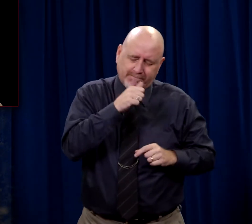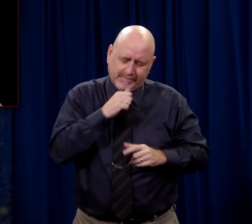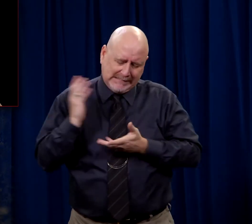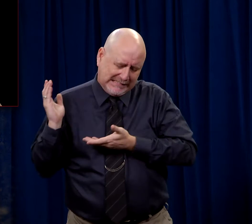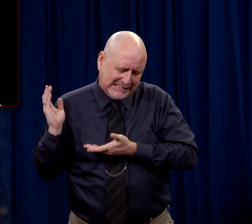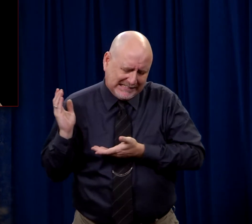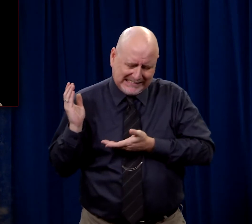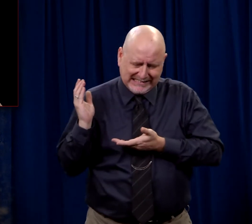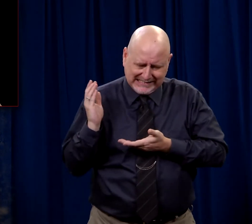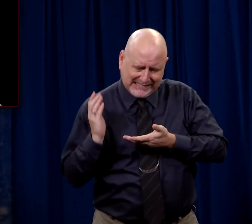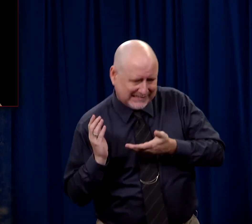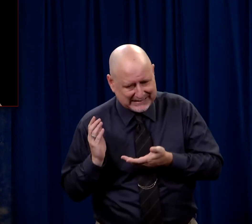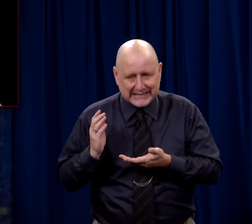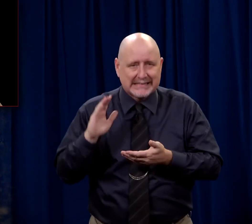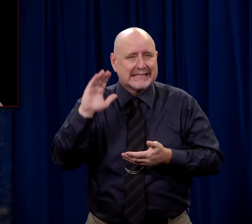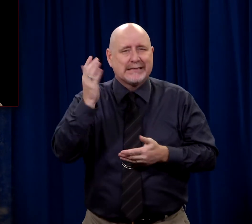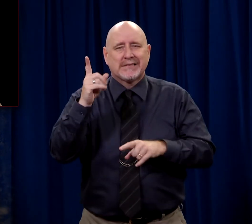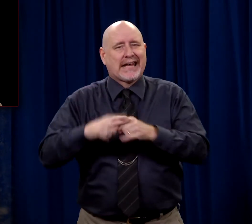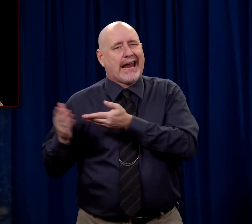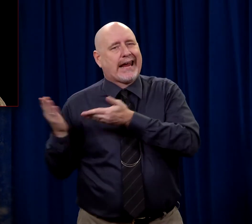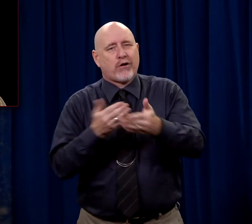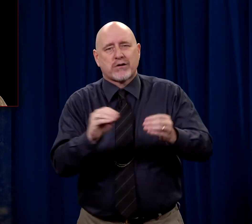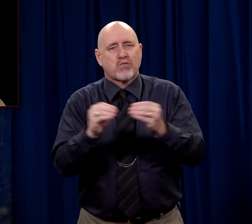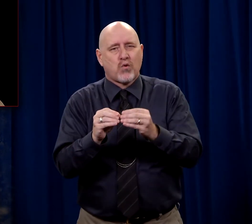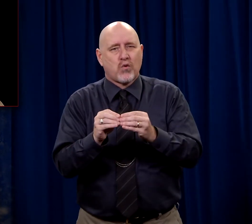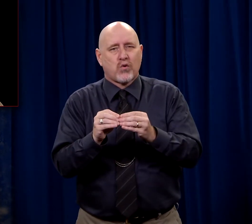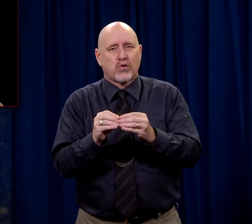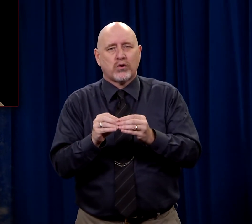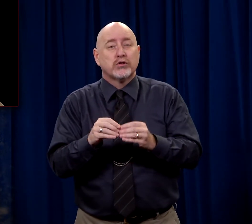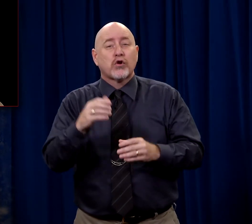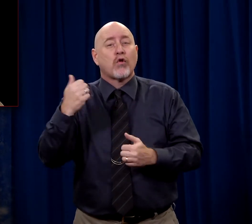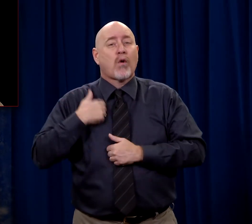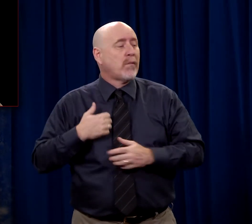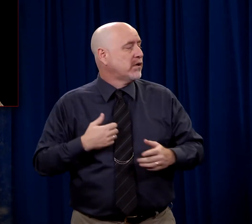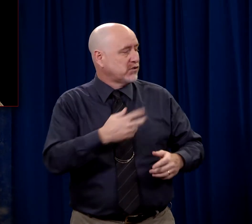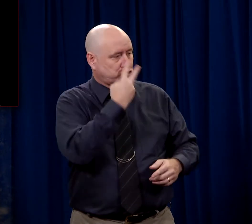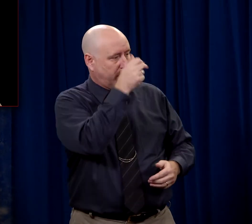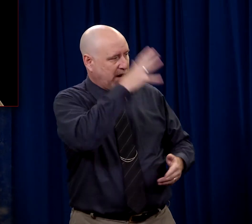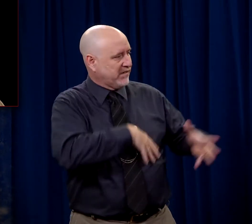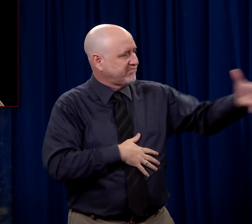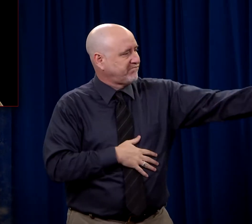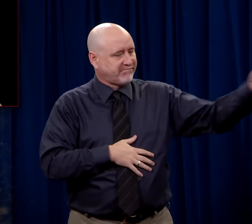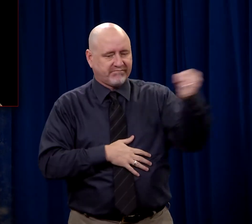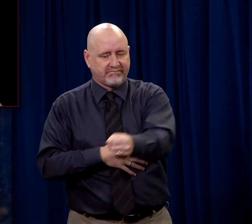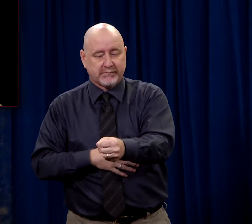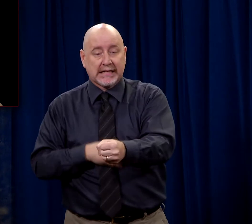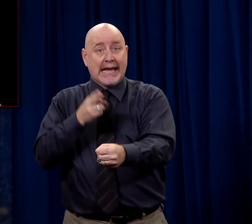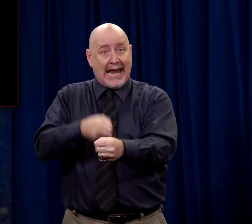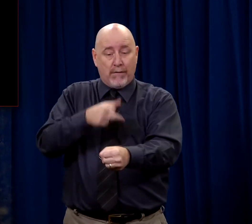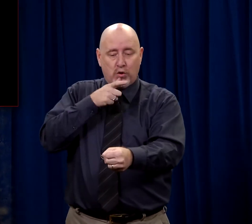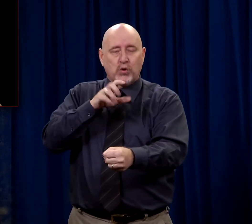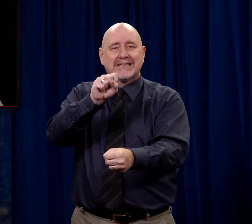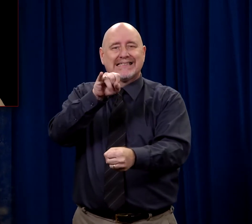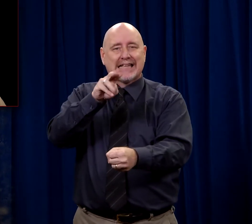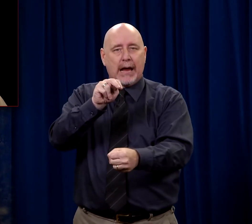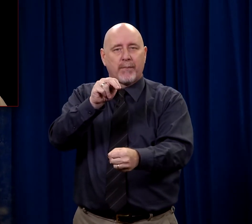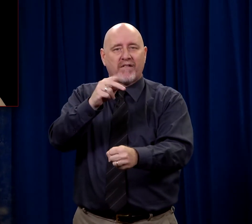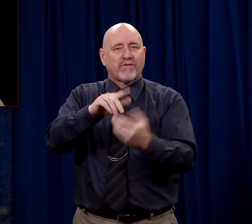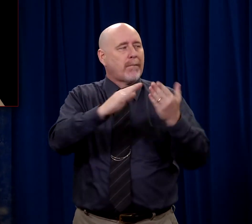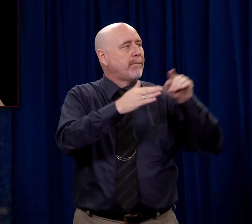he has sustained, apparently can't carry the cross anymore. And they just grab a man out of the crowd who is identified in history as Simon of